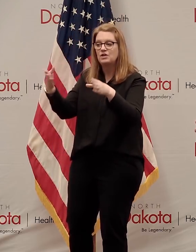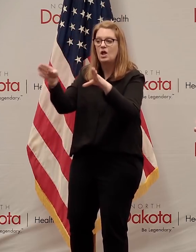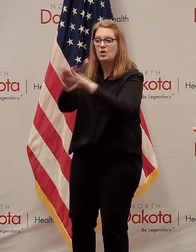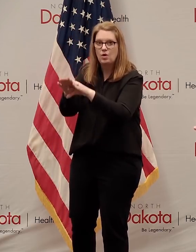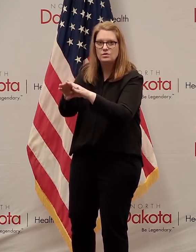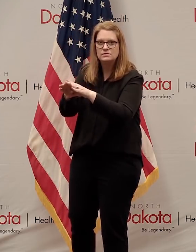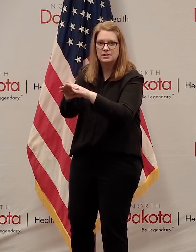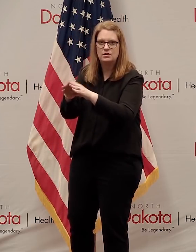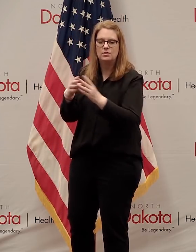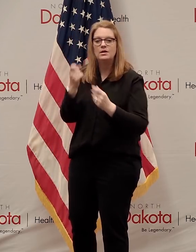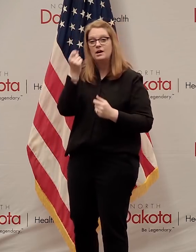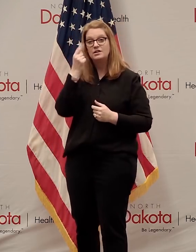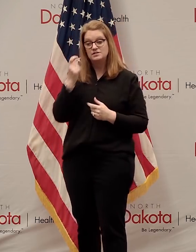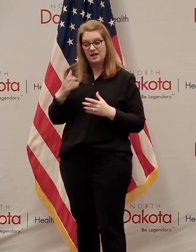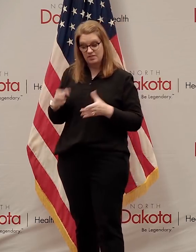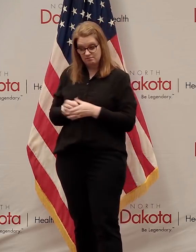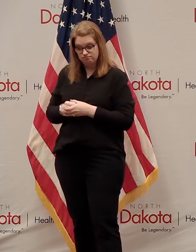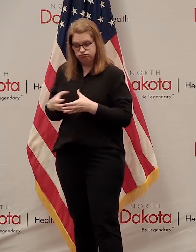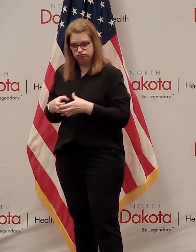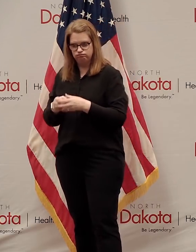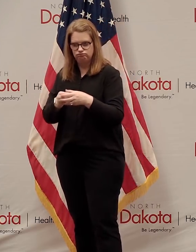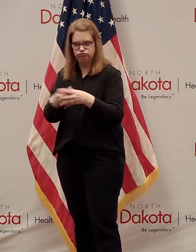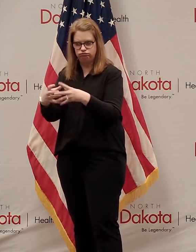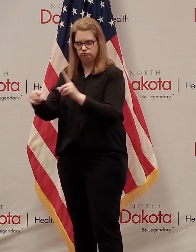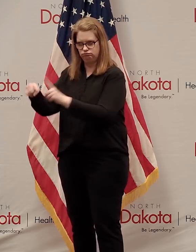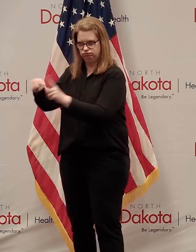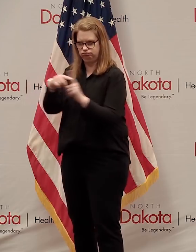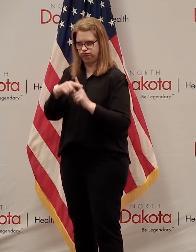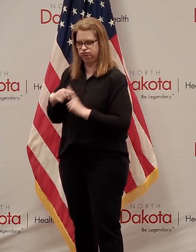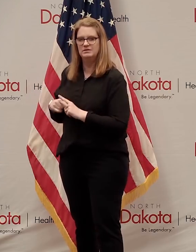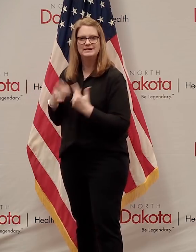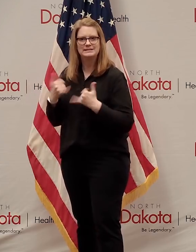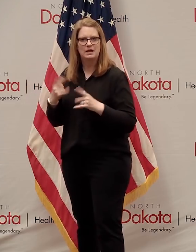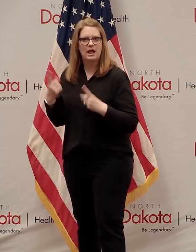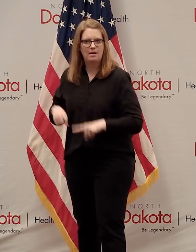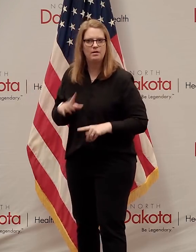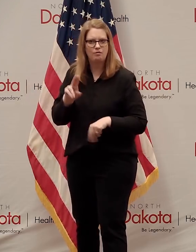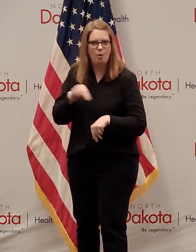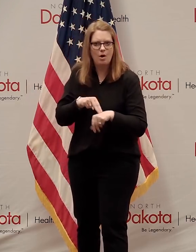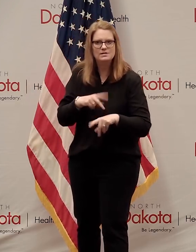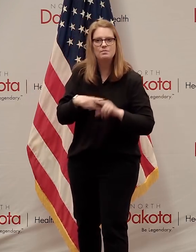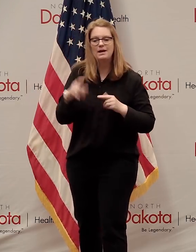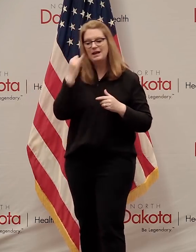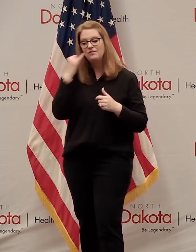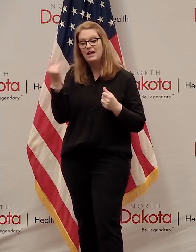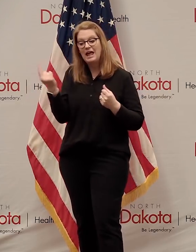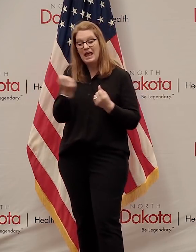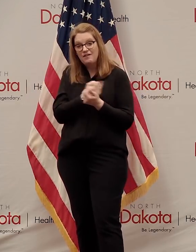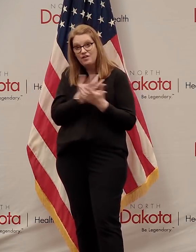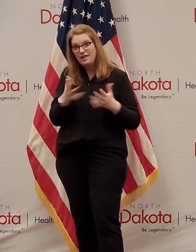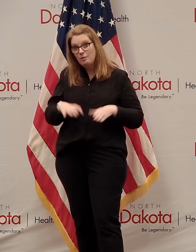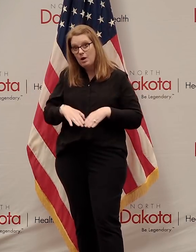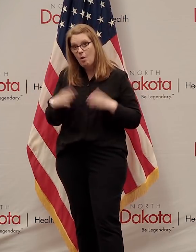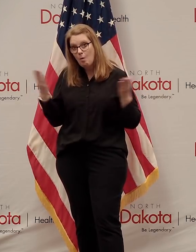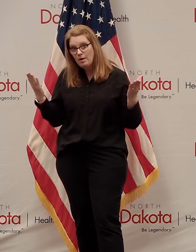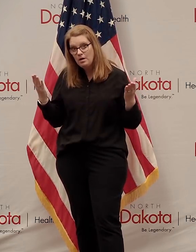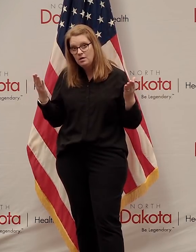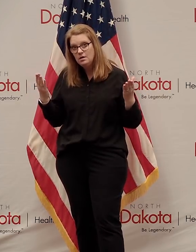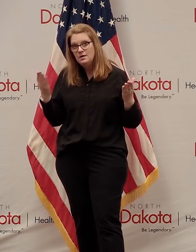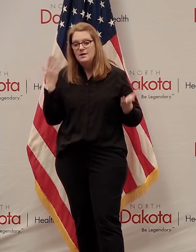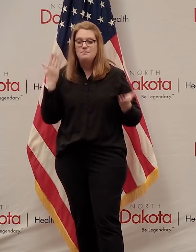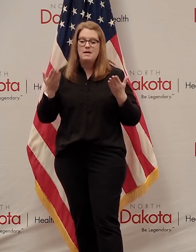those outbreaks could still happen. But if we get, if we get, you know, bars and restaurants and everybody open again, hopefully it won't be statewide.